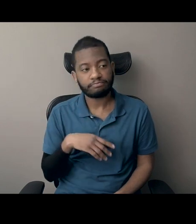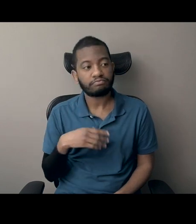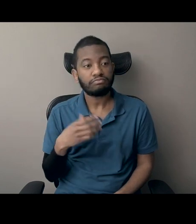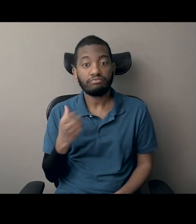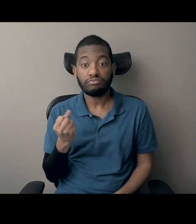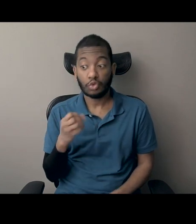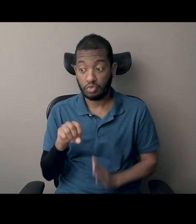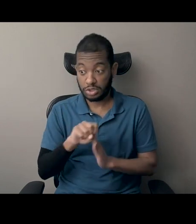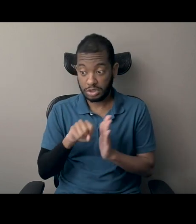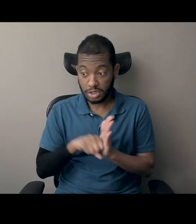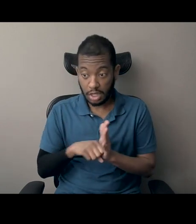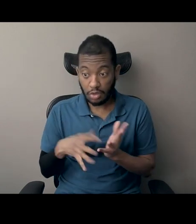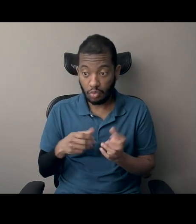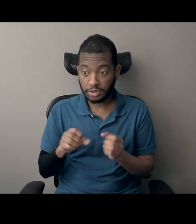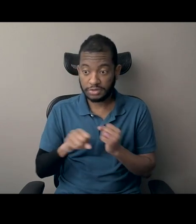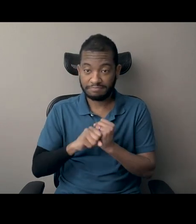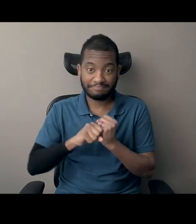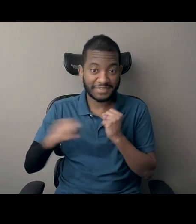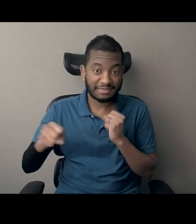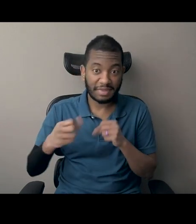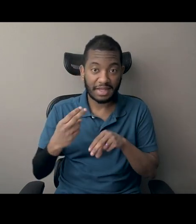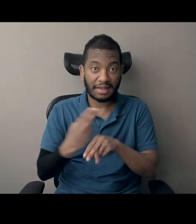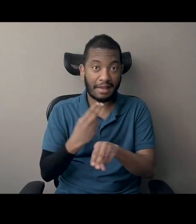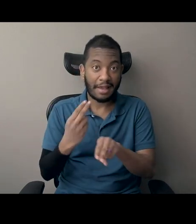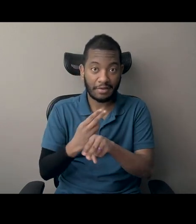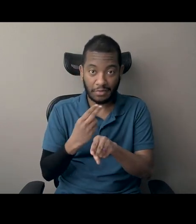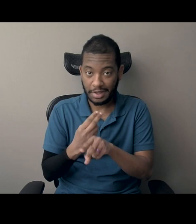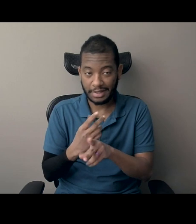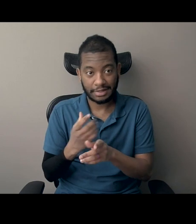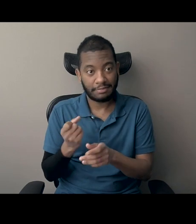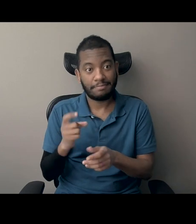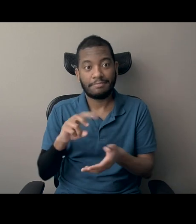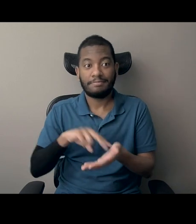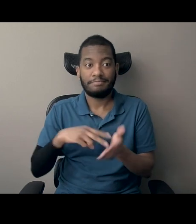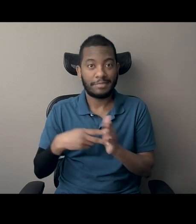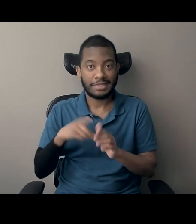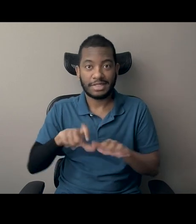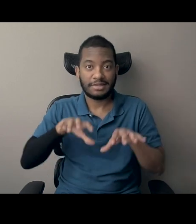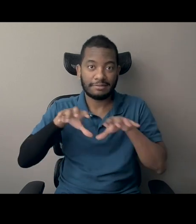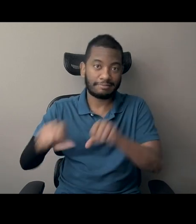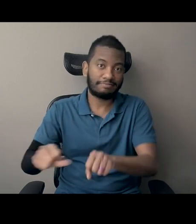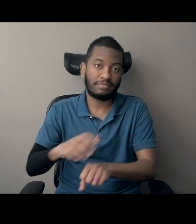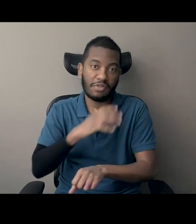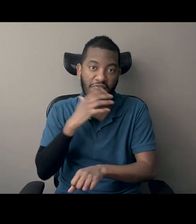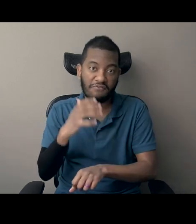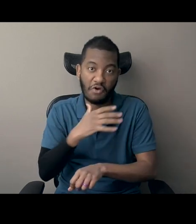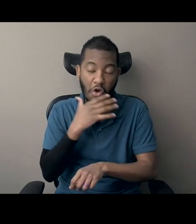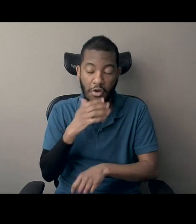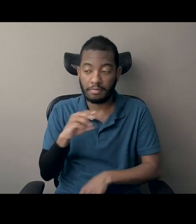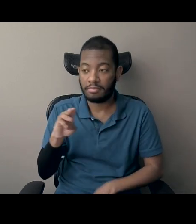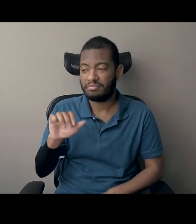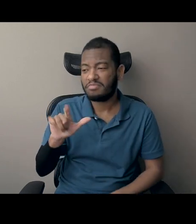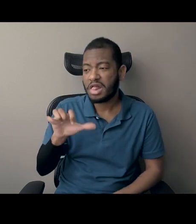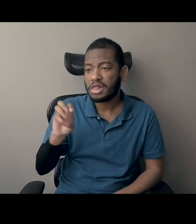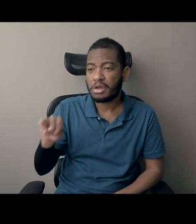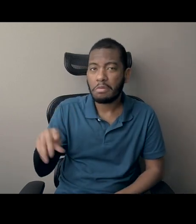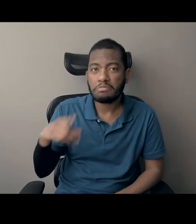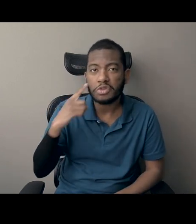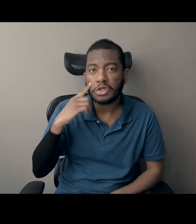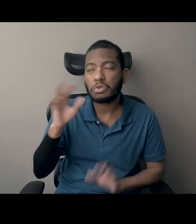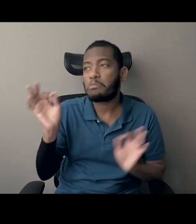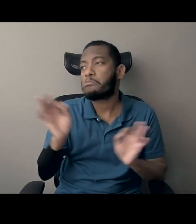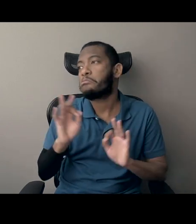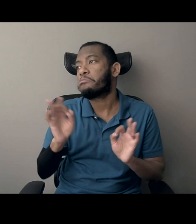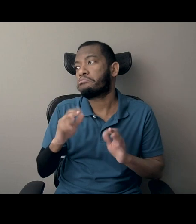take his family's farm. He doesn't particularly care. He didn't really want to be at the farm in the first place. And so he's kind of a little bit like good